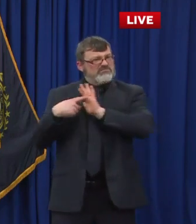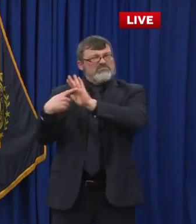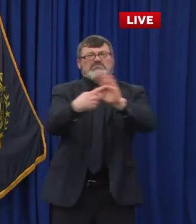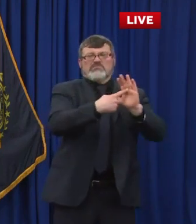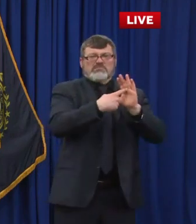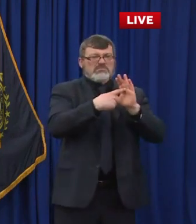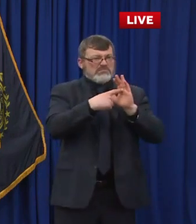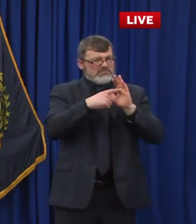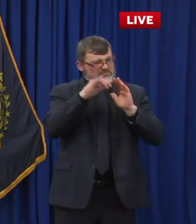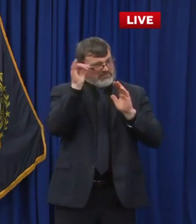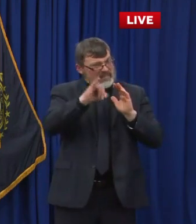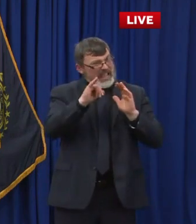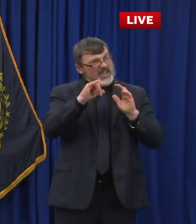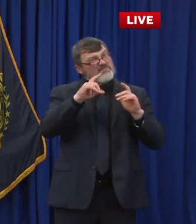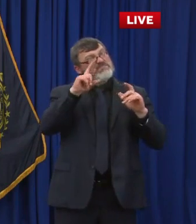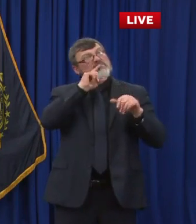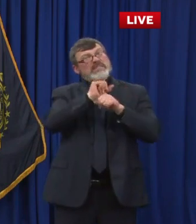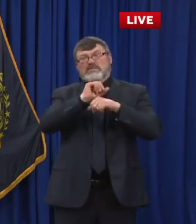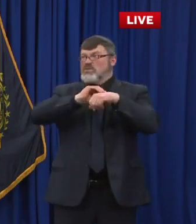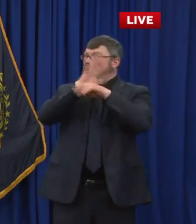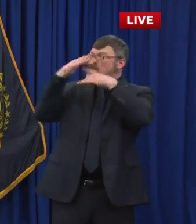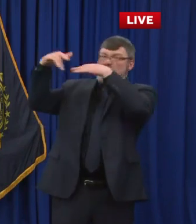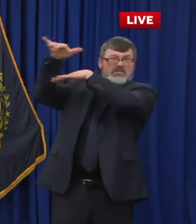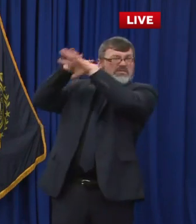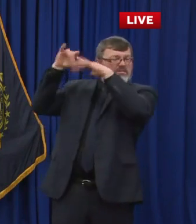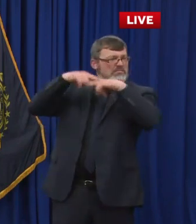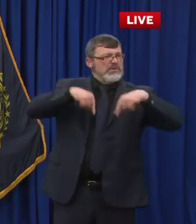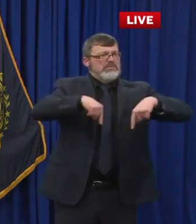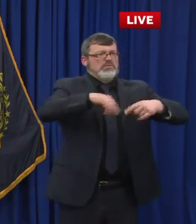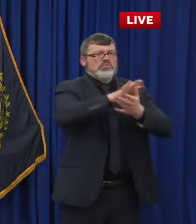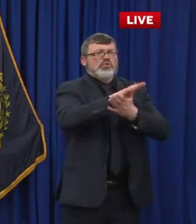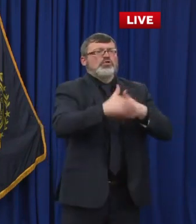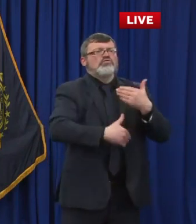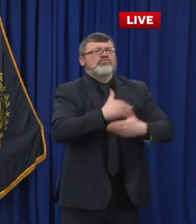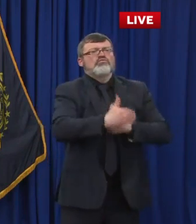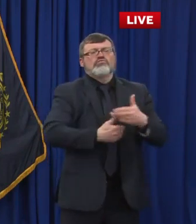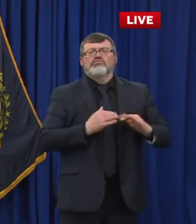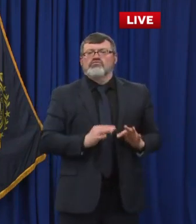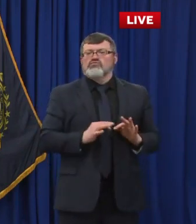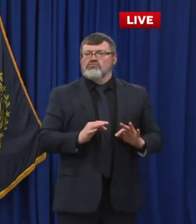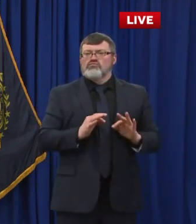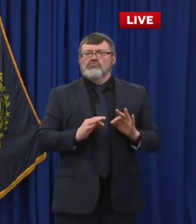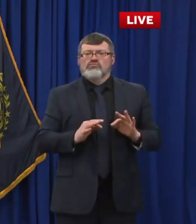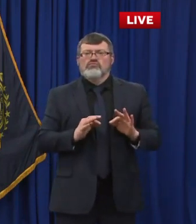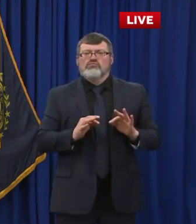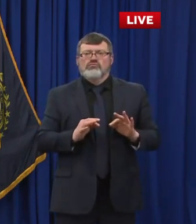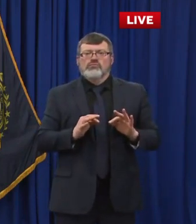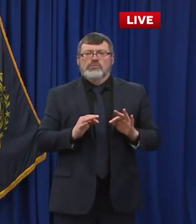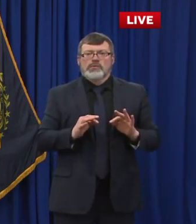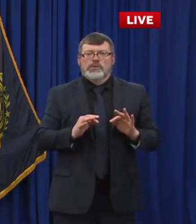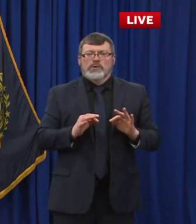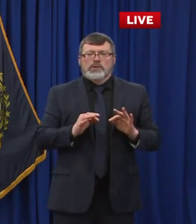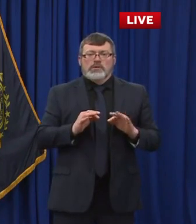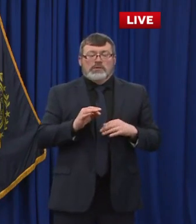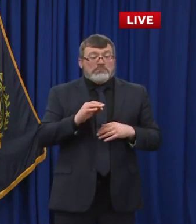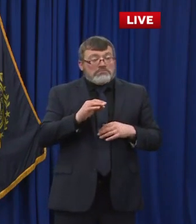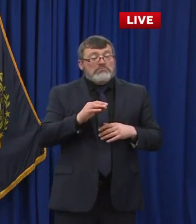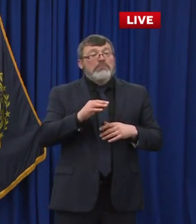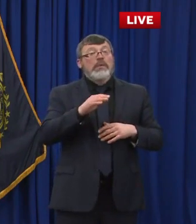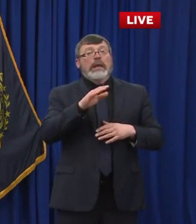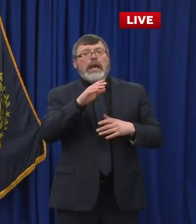about how to do it, chances are the district right next to you is already doing it. So pick up the phone and talk to those folks. And we have a great collaboration amongst our